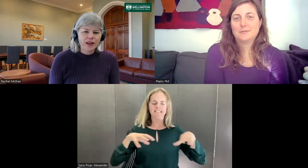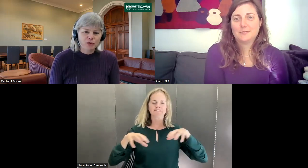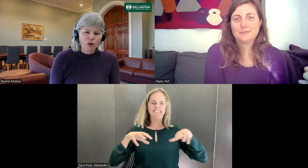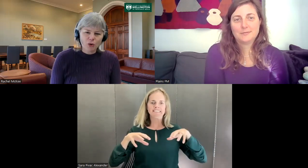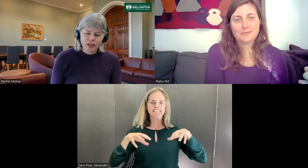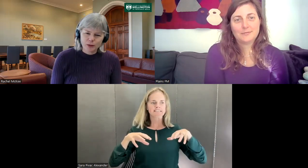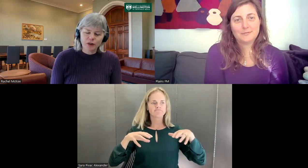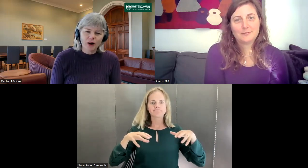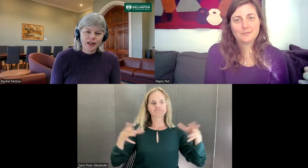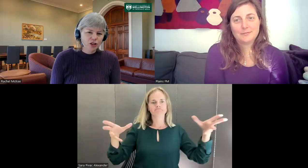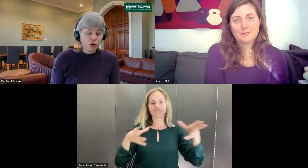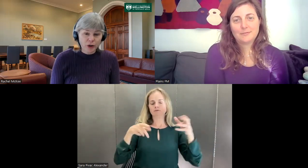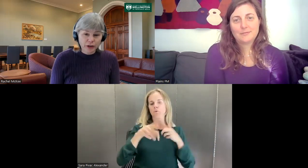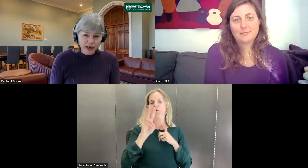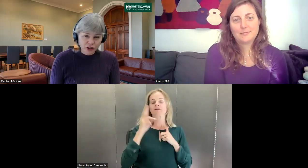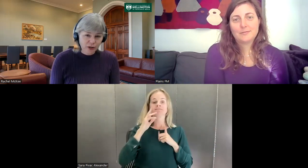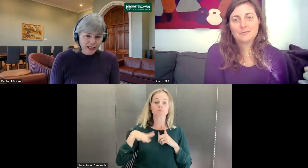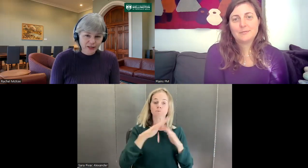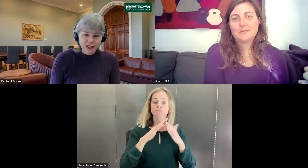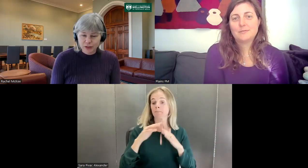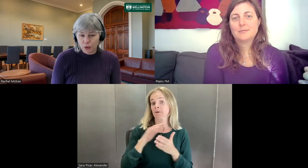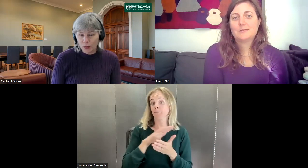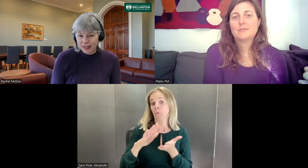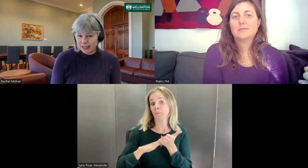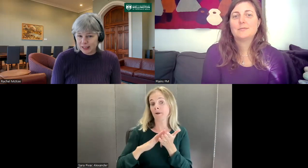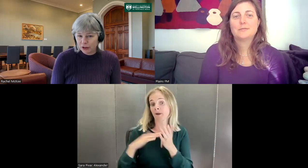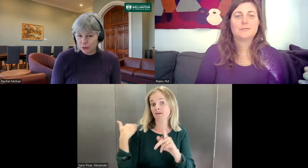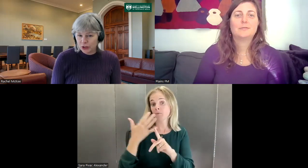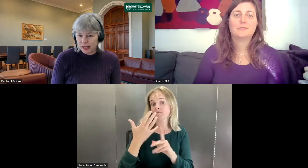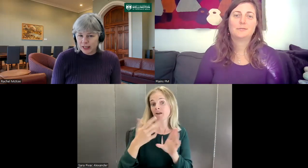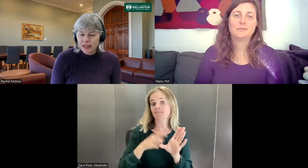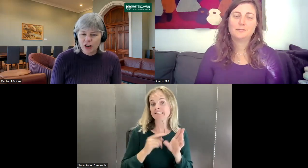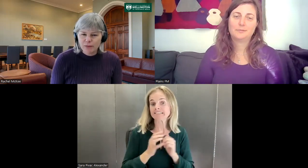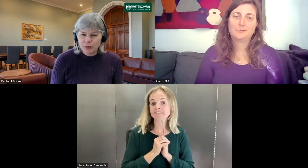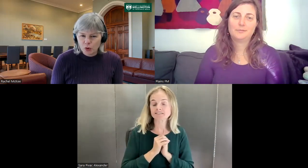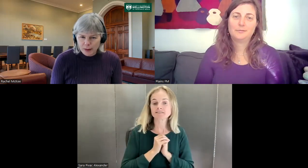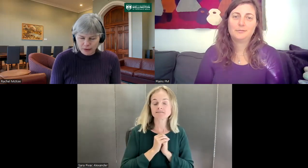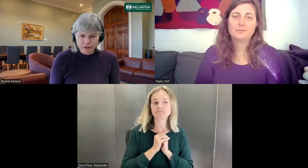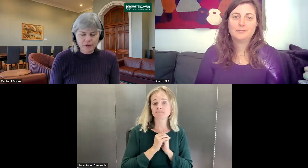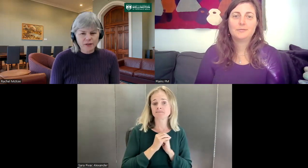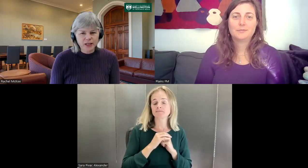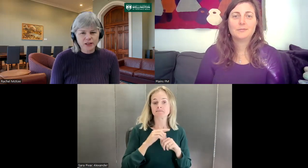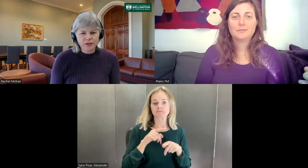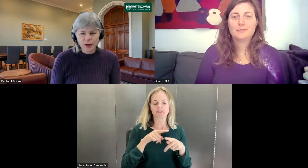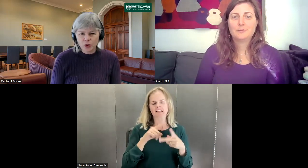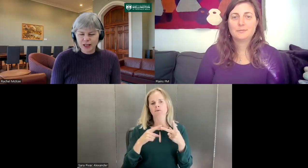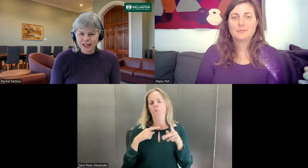role is to provide social recreational activities for the Wellington Deaf community. So I've been a board member for five years of that organization.